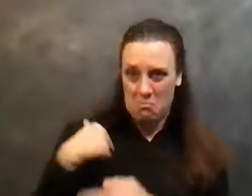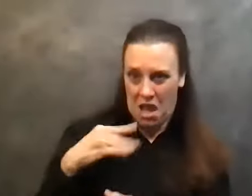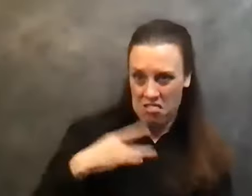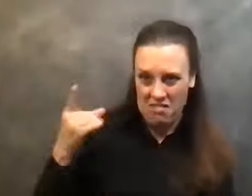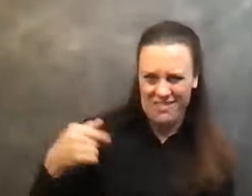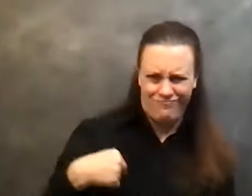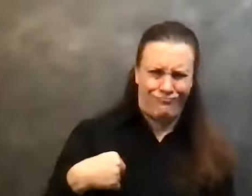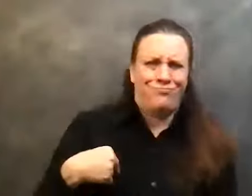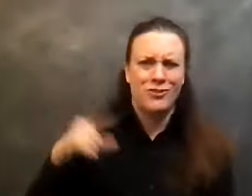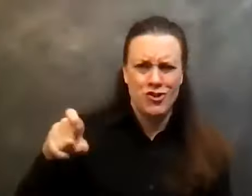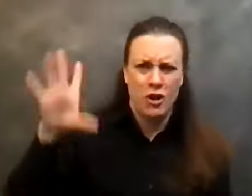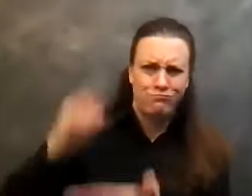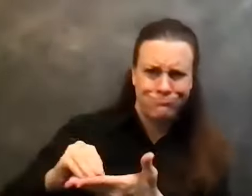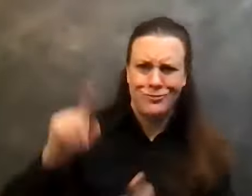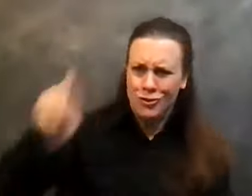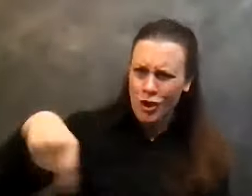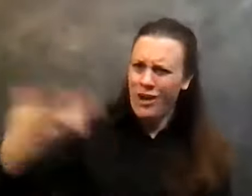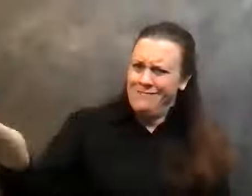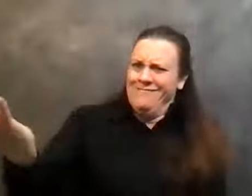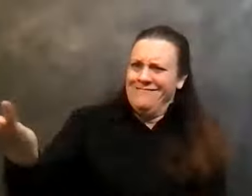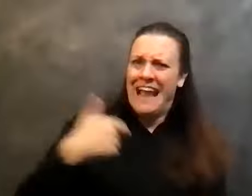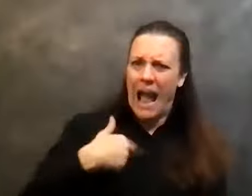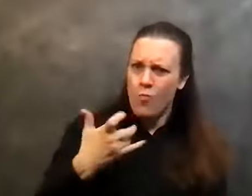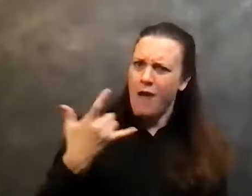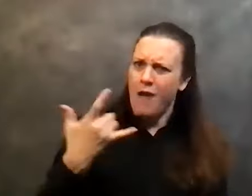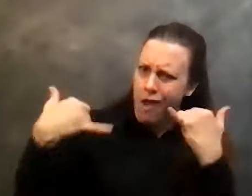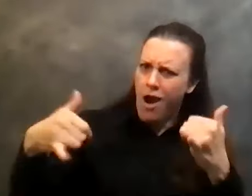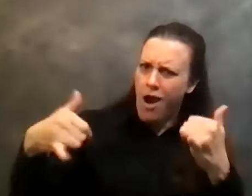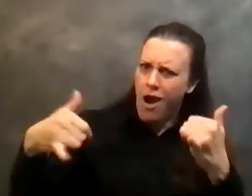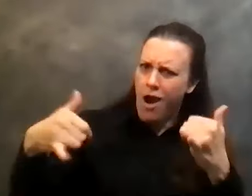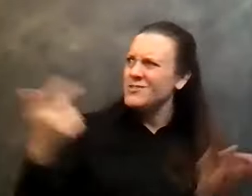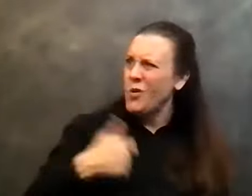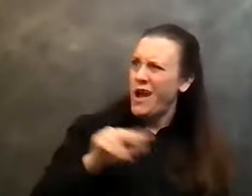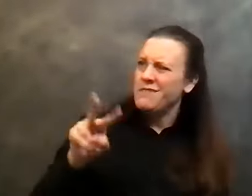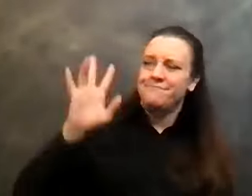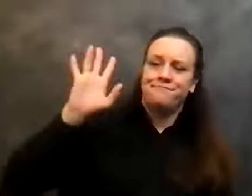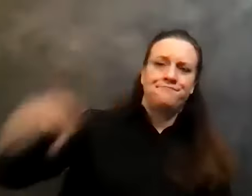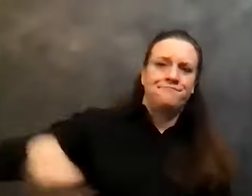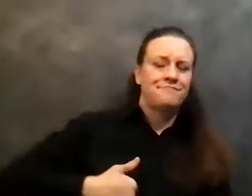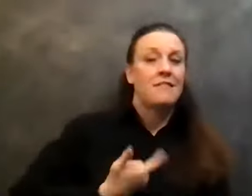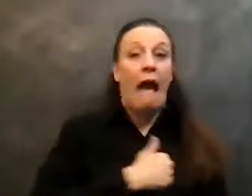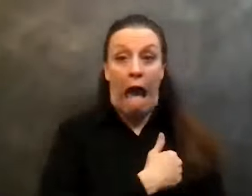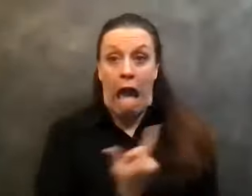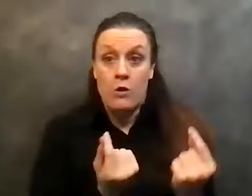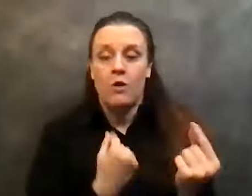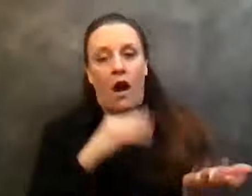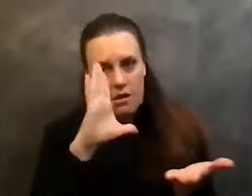drinking with them, but they did it. They pushed the glass back and they watched the show because what, because what happened with me was I drank my glass. I